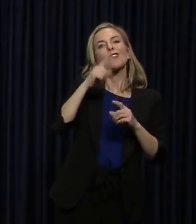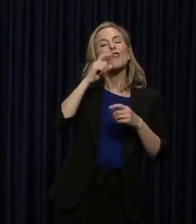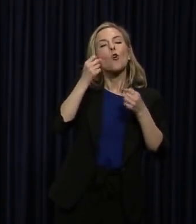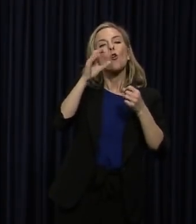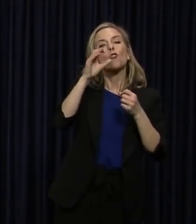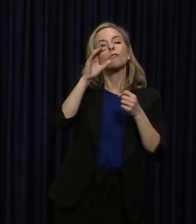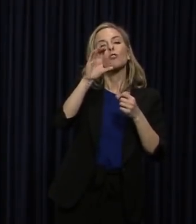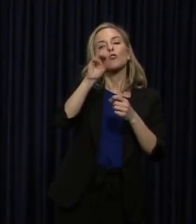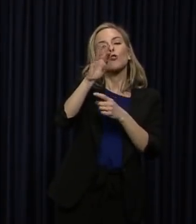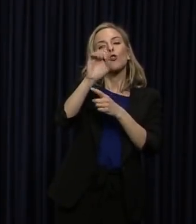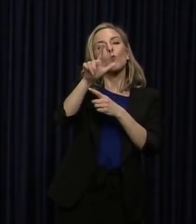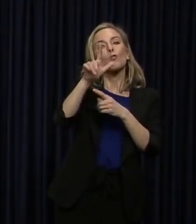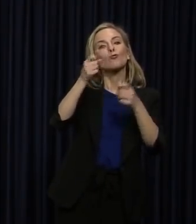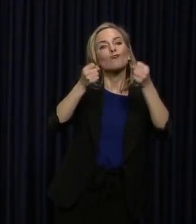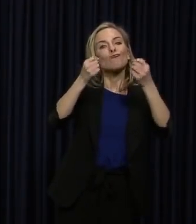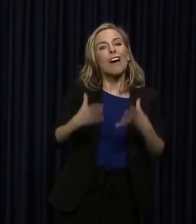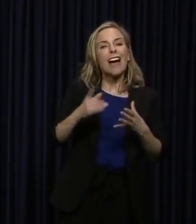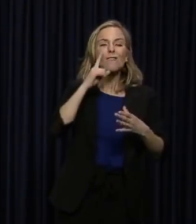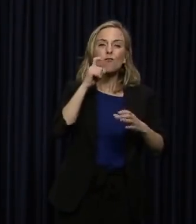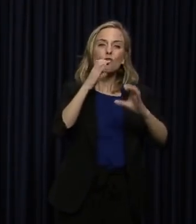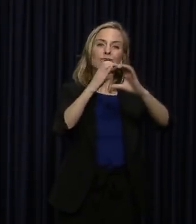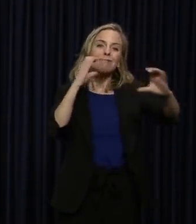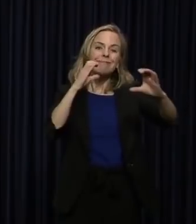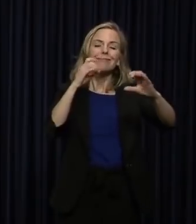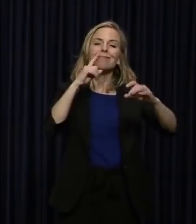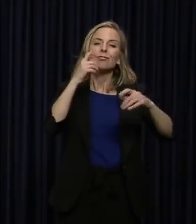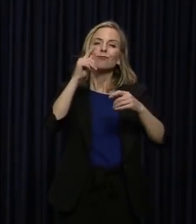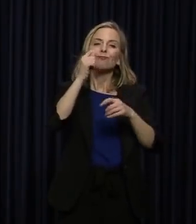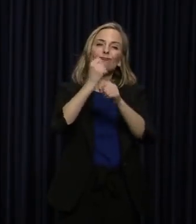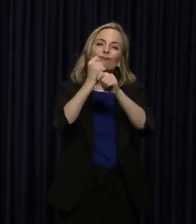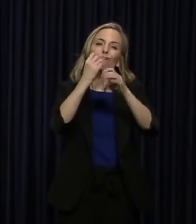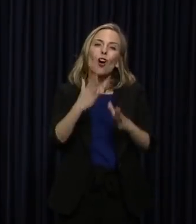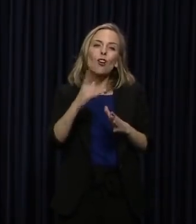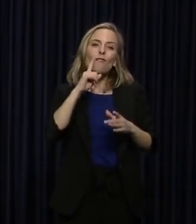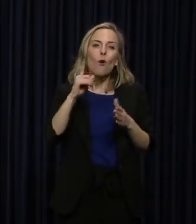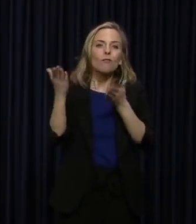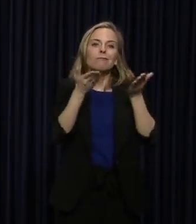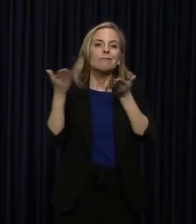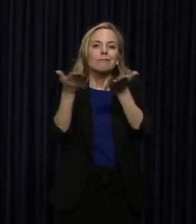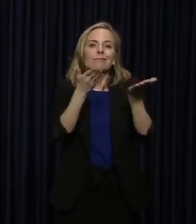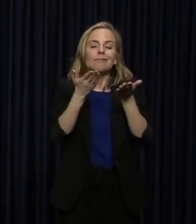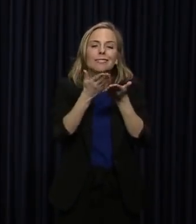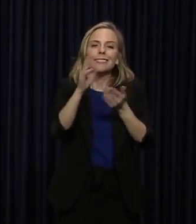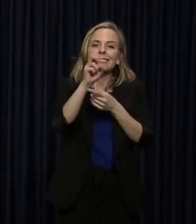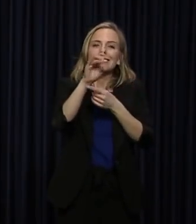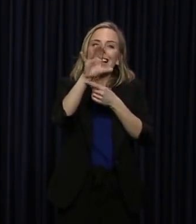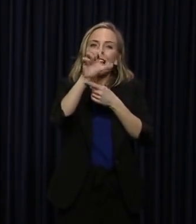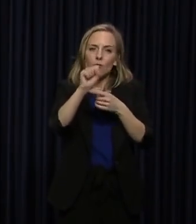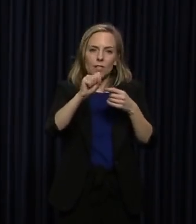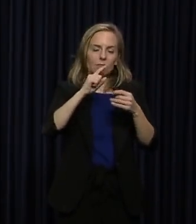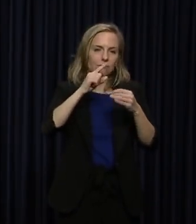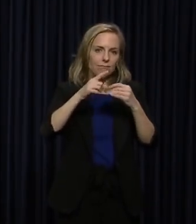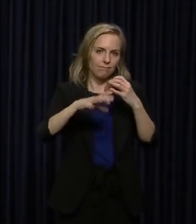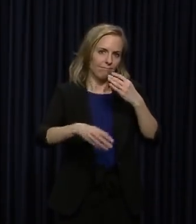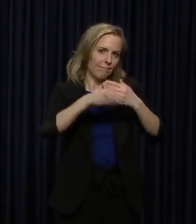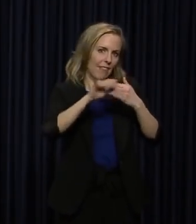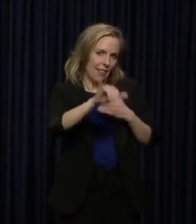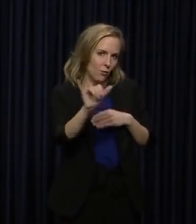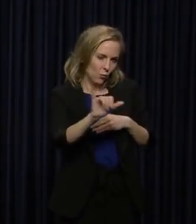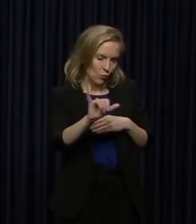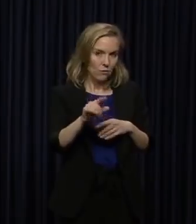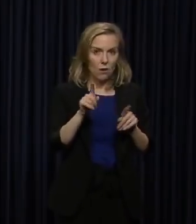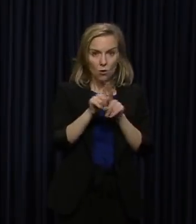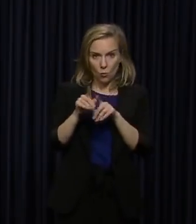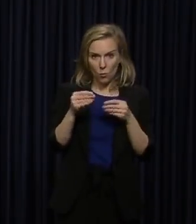commercial drivers that are helping us battle the coronavirus. We issued guidance to state agencies. We're going to try